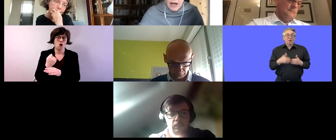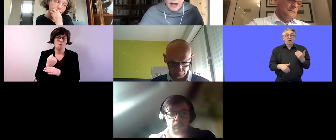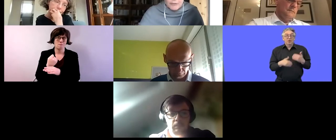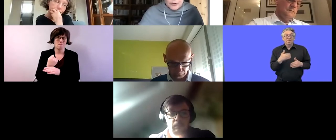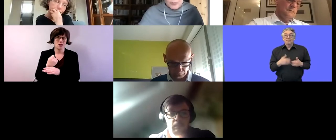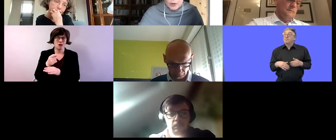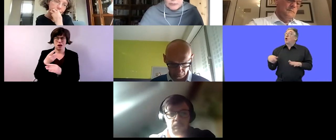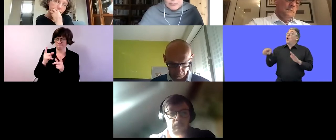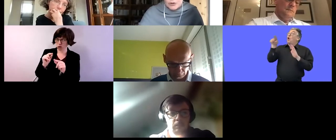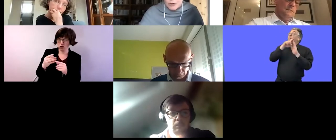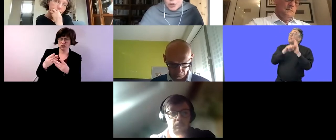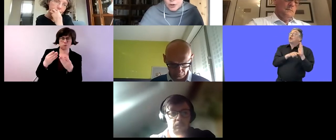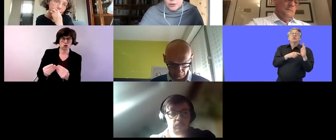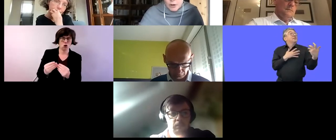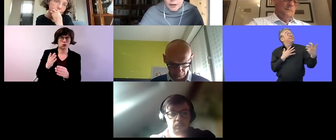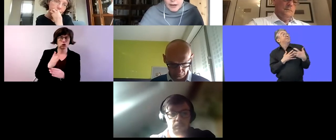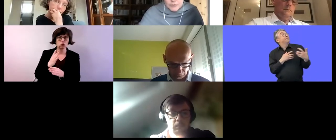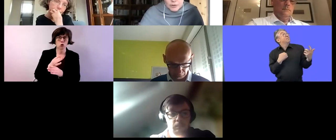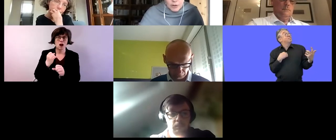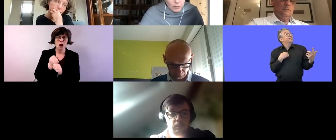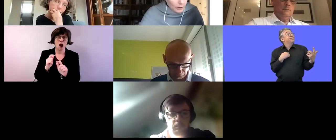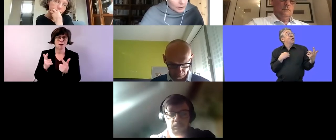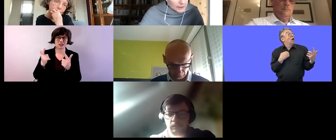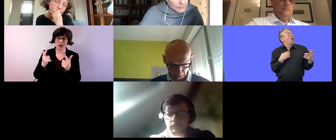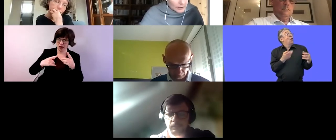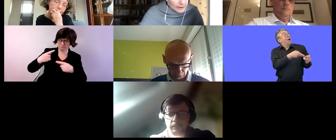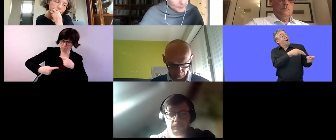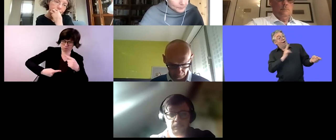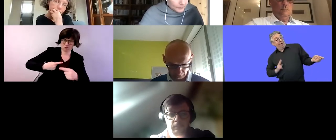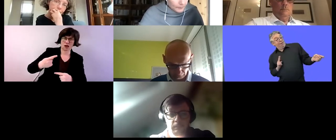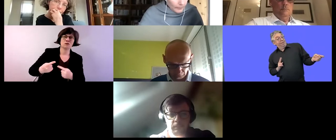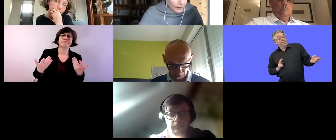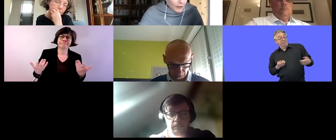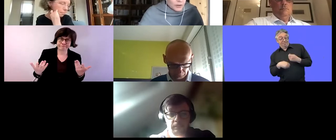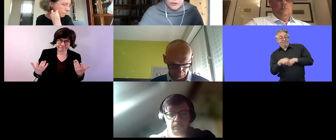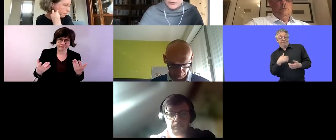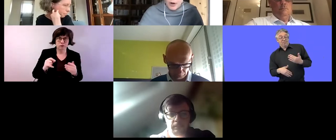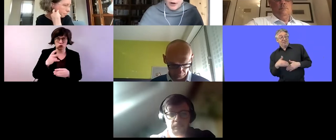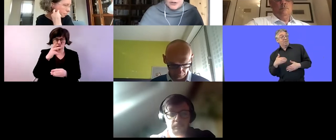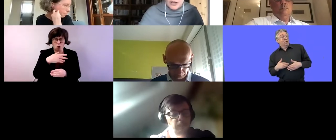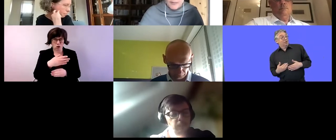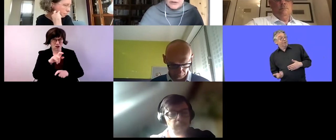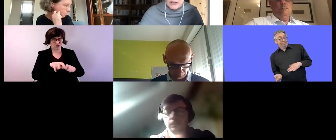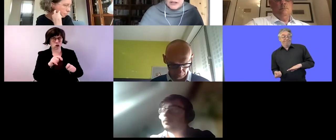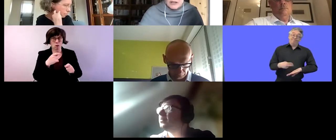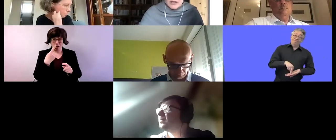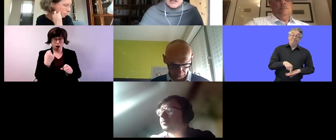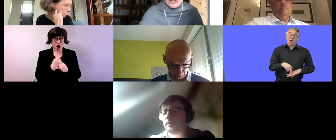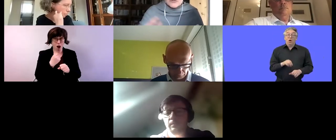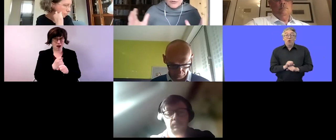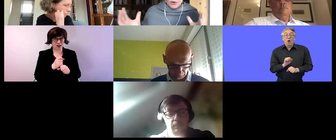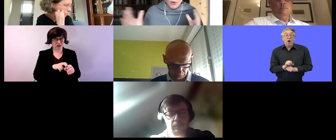for supporting people to return to work after acquiring a disability there is a priority about the